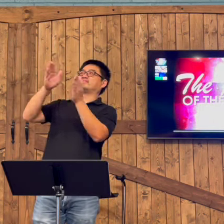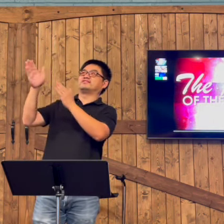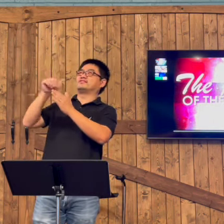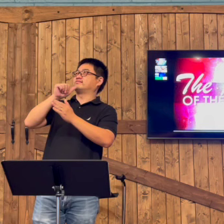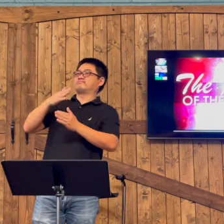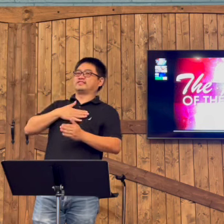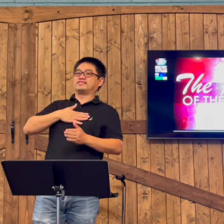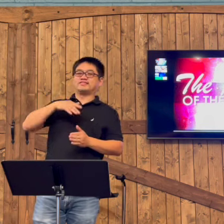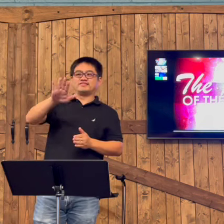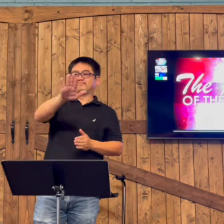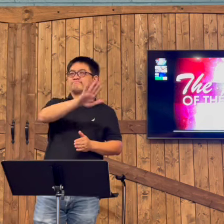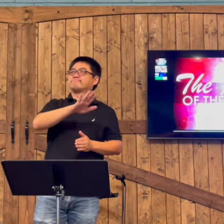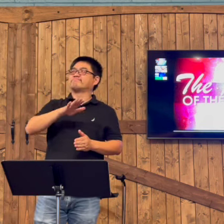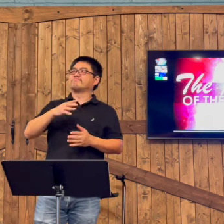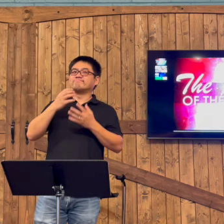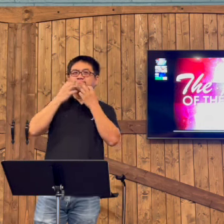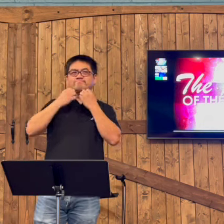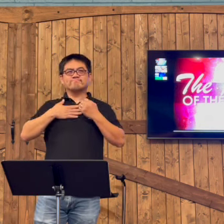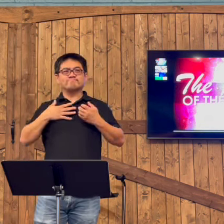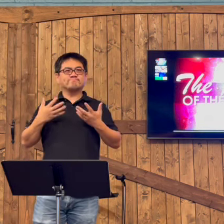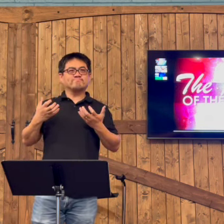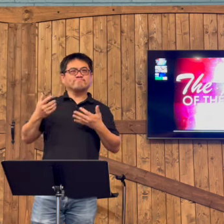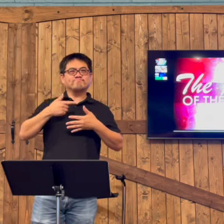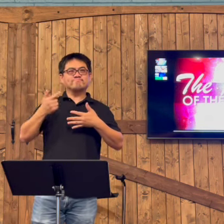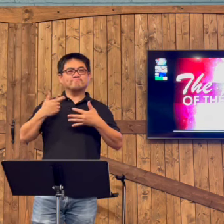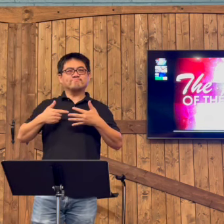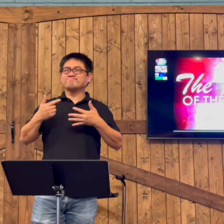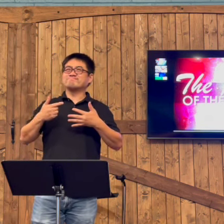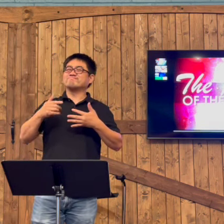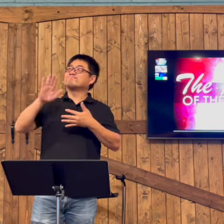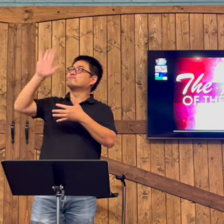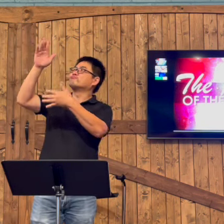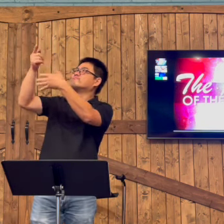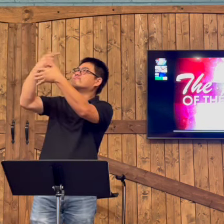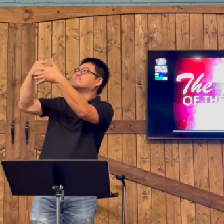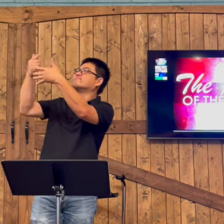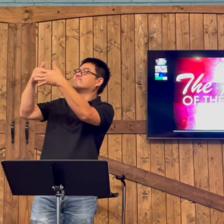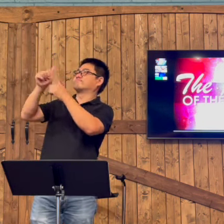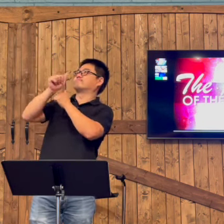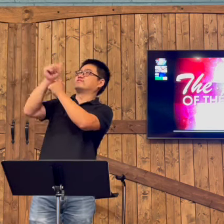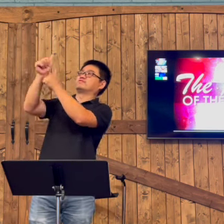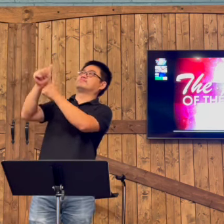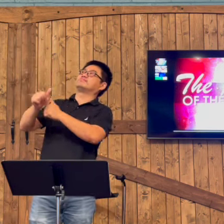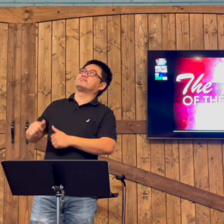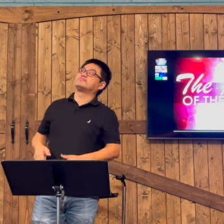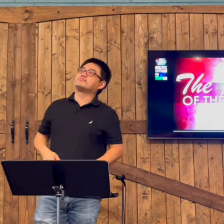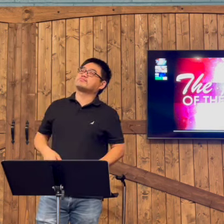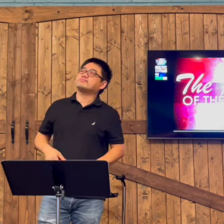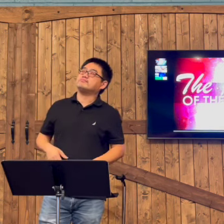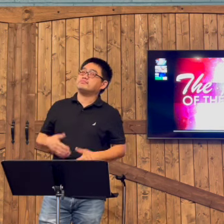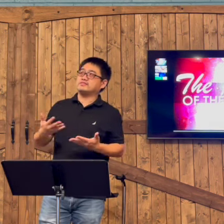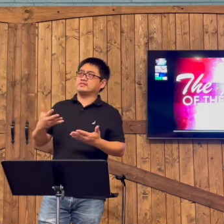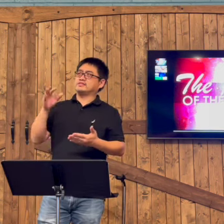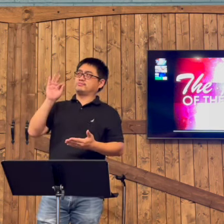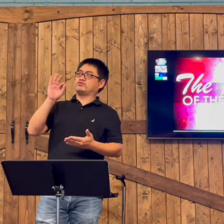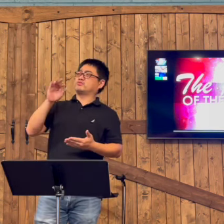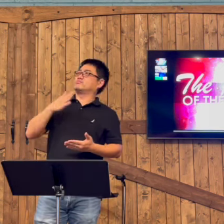You that we can follow You. That this word of mine is not going to be mine. That I'm going to be following You.